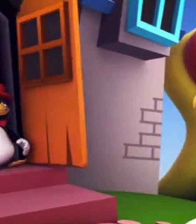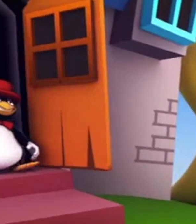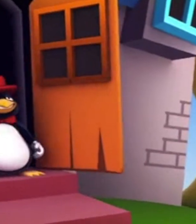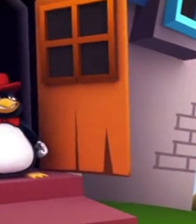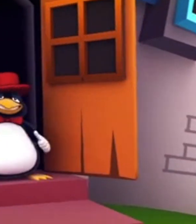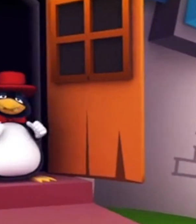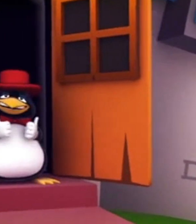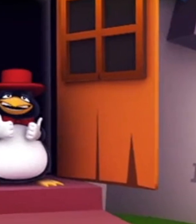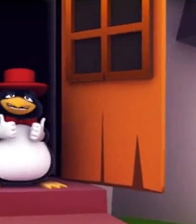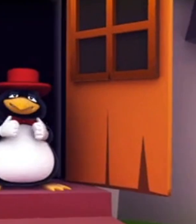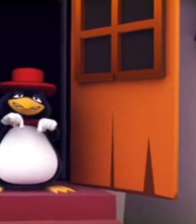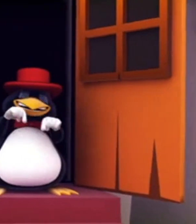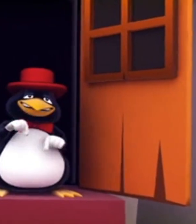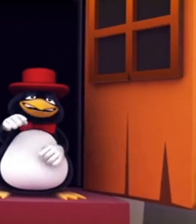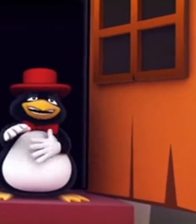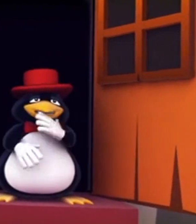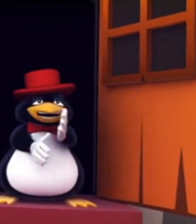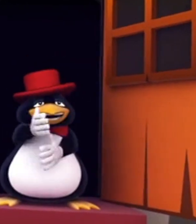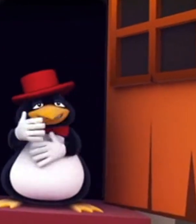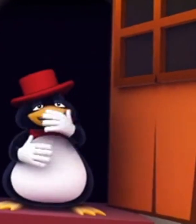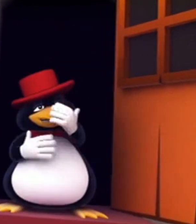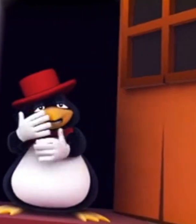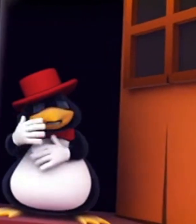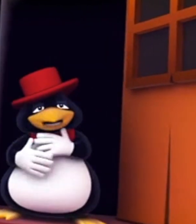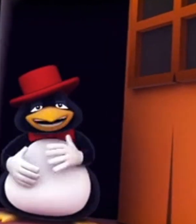Welcome to Side Stories!